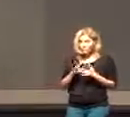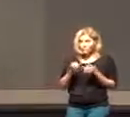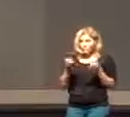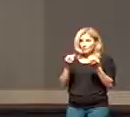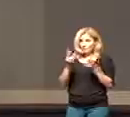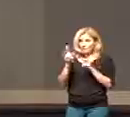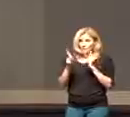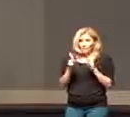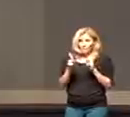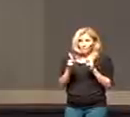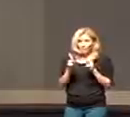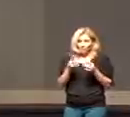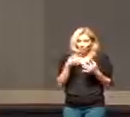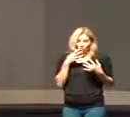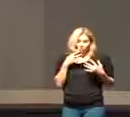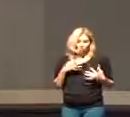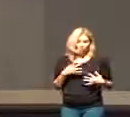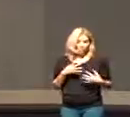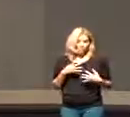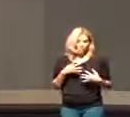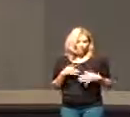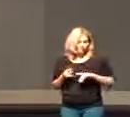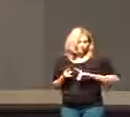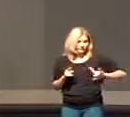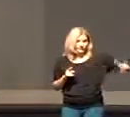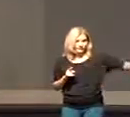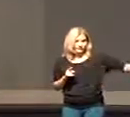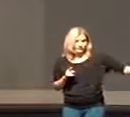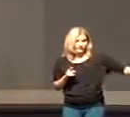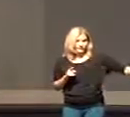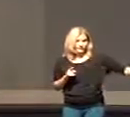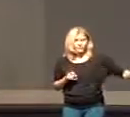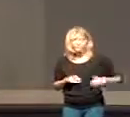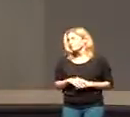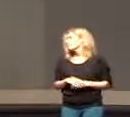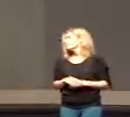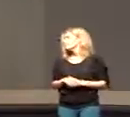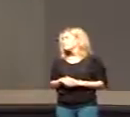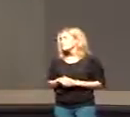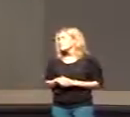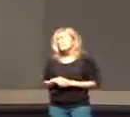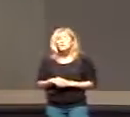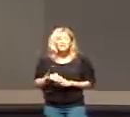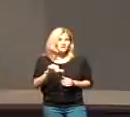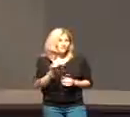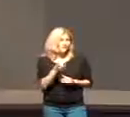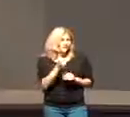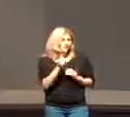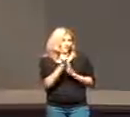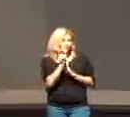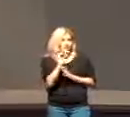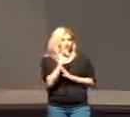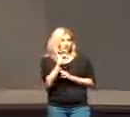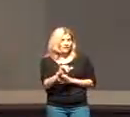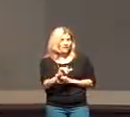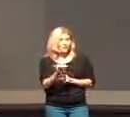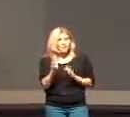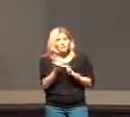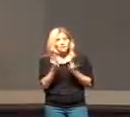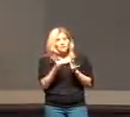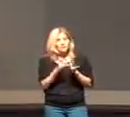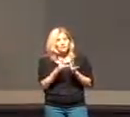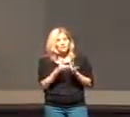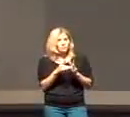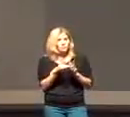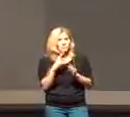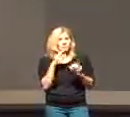Many people were dismayed at what he said and quit following him. This is another one of those moments where Jesus is